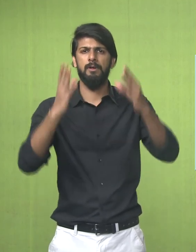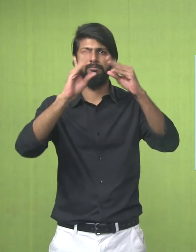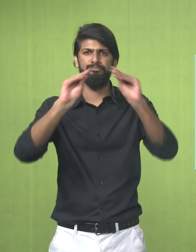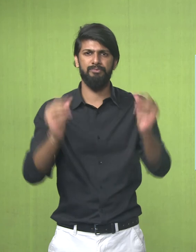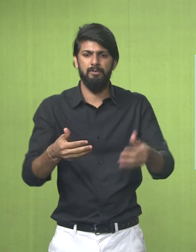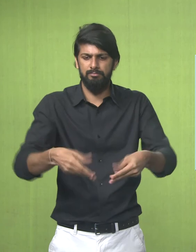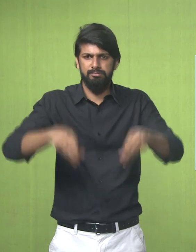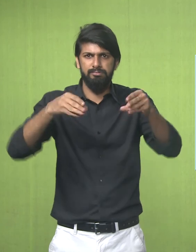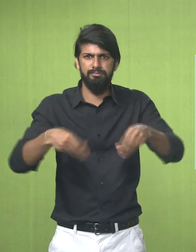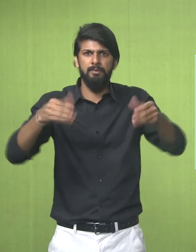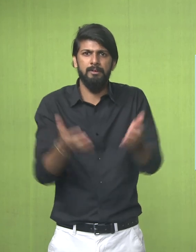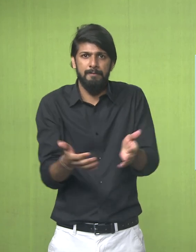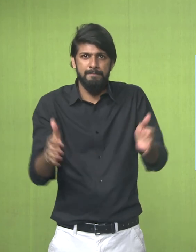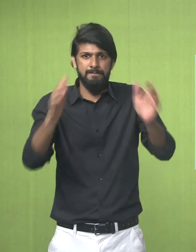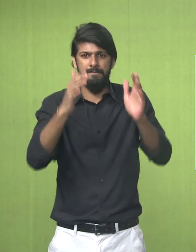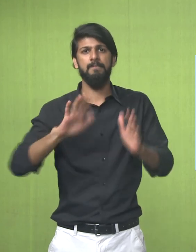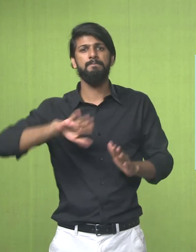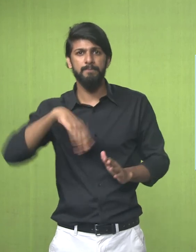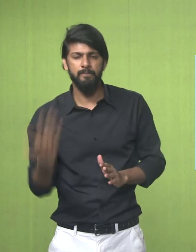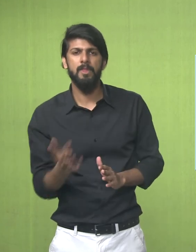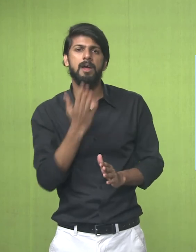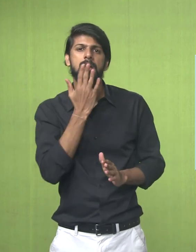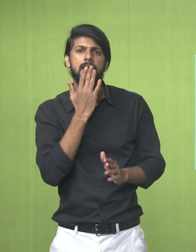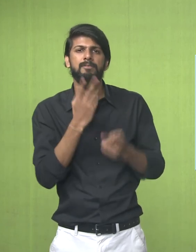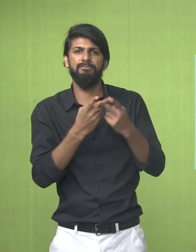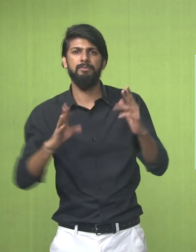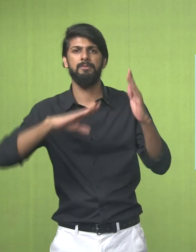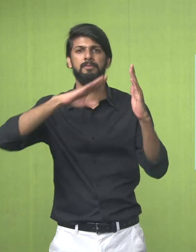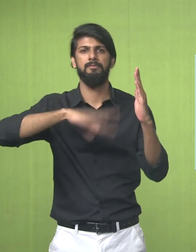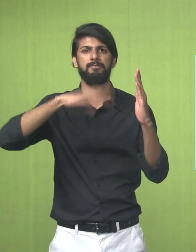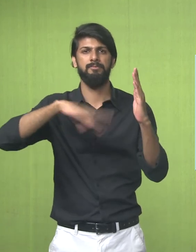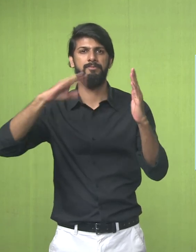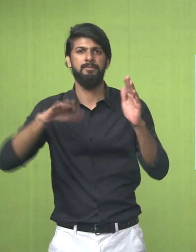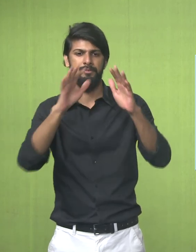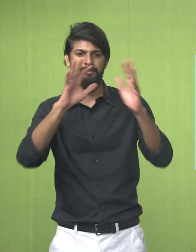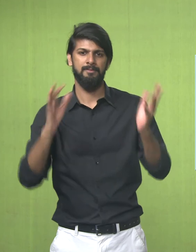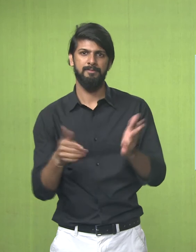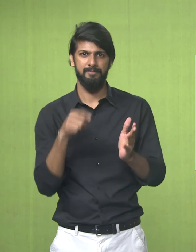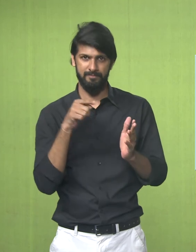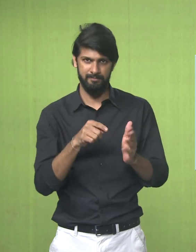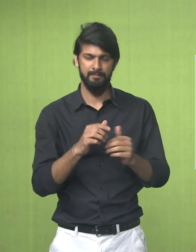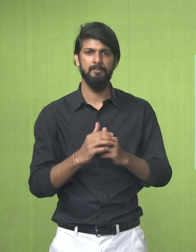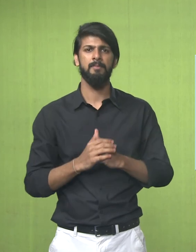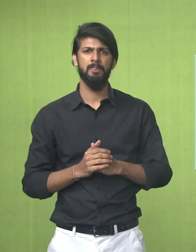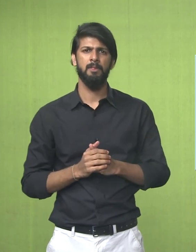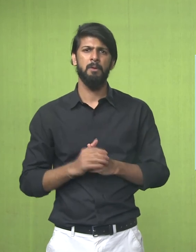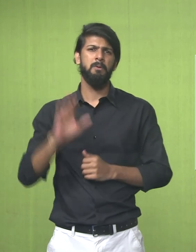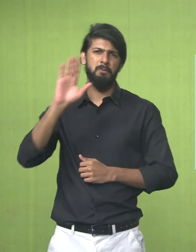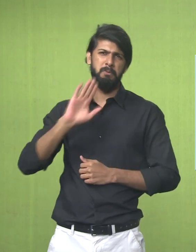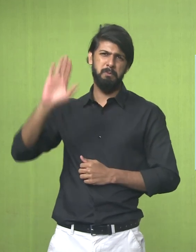Peacock Motive The Medium Of The Storage Jar With Peacock Motive Is Clay And Later Mineral